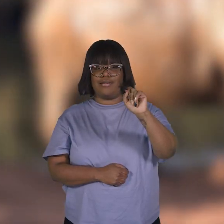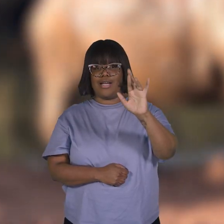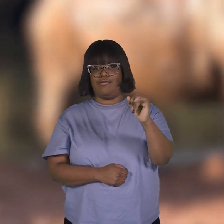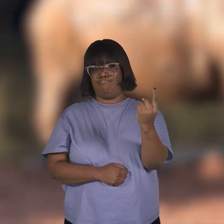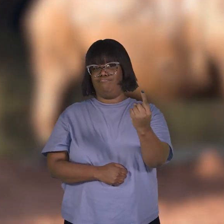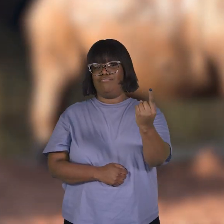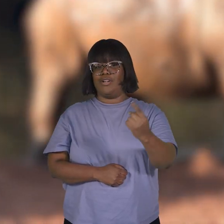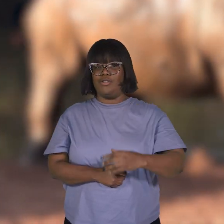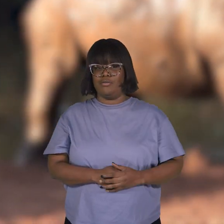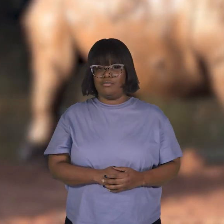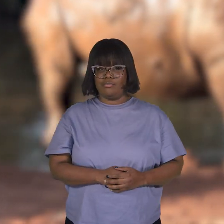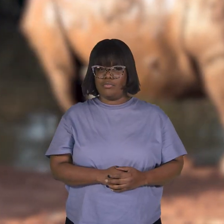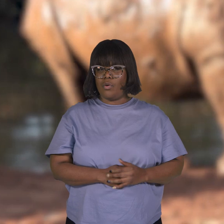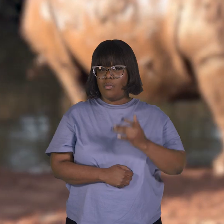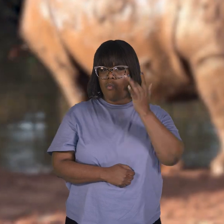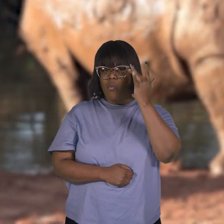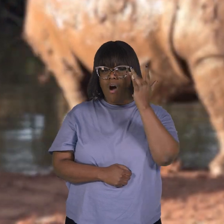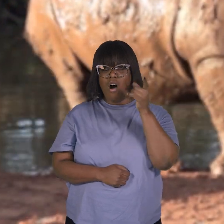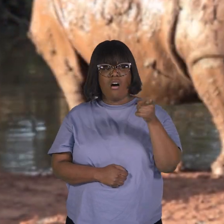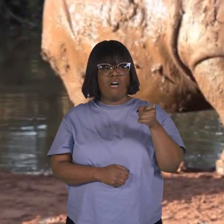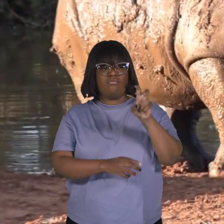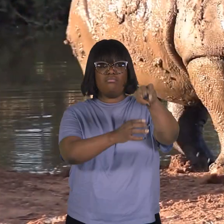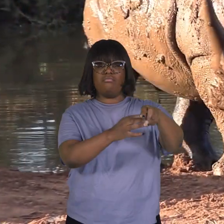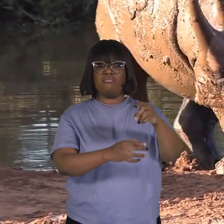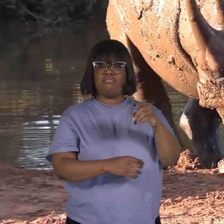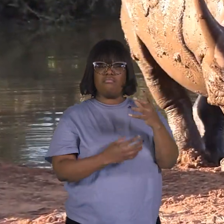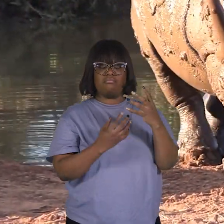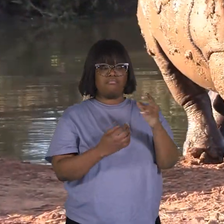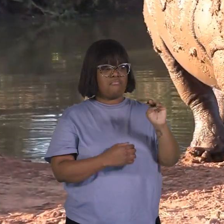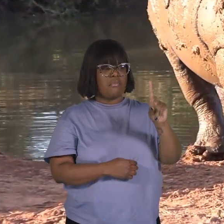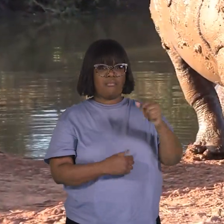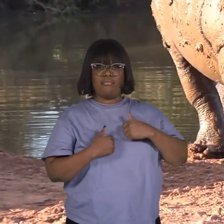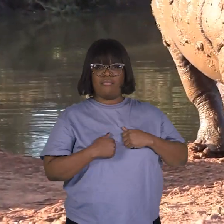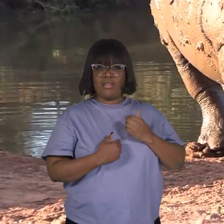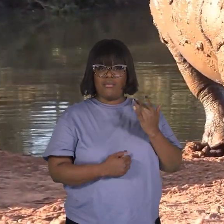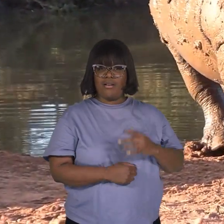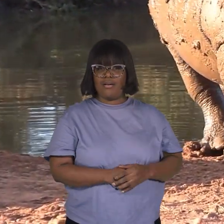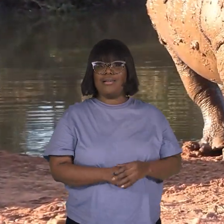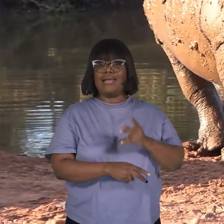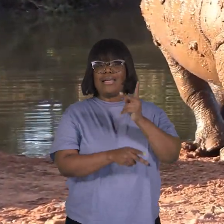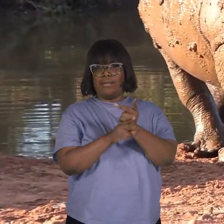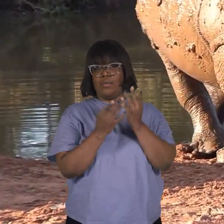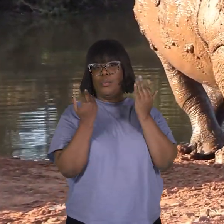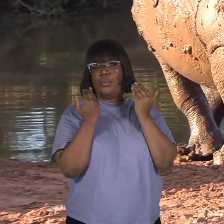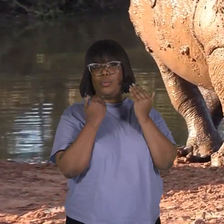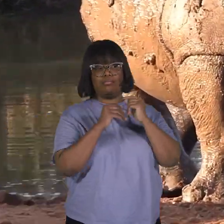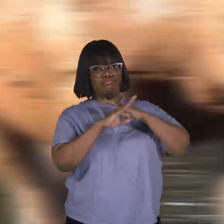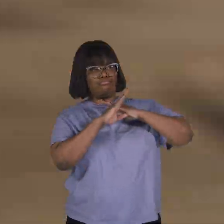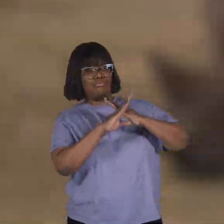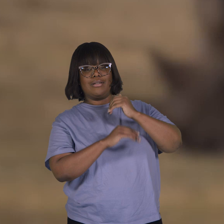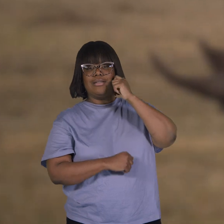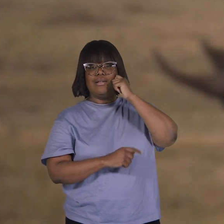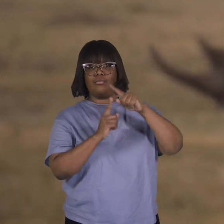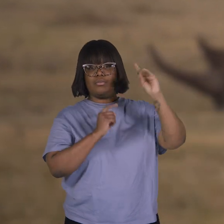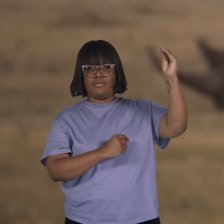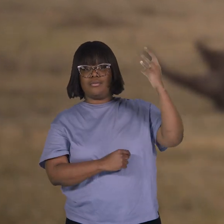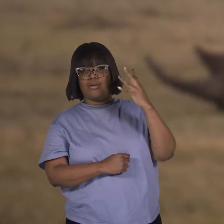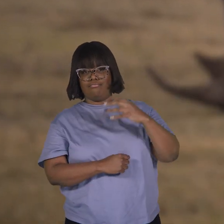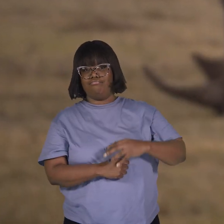rhinos take mud baths? To keep cool and protect their skin from the sun. A. True or false,